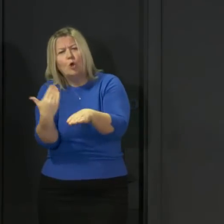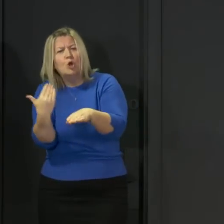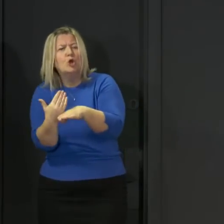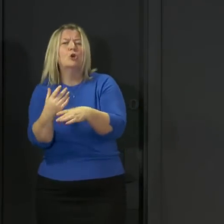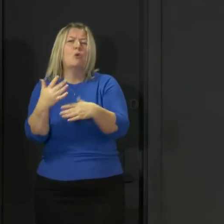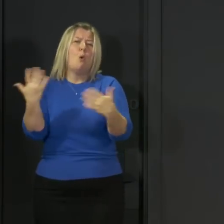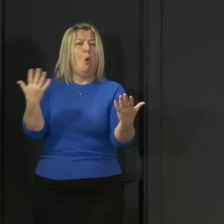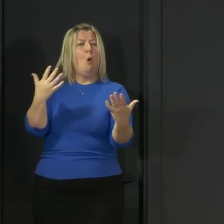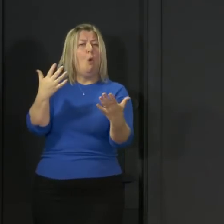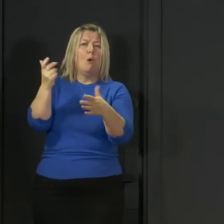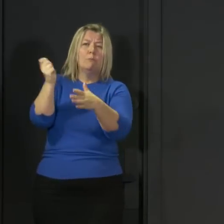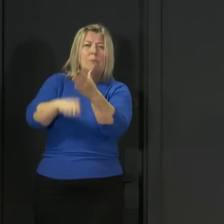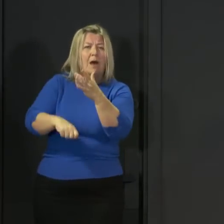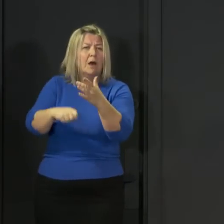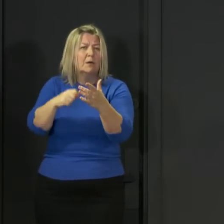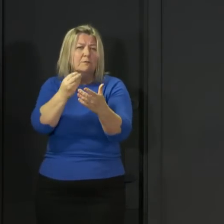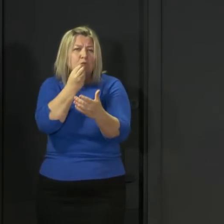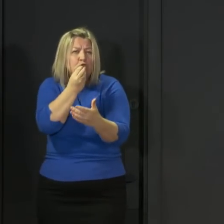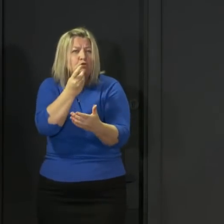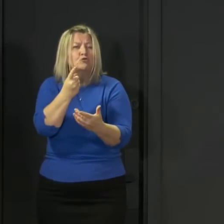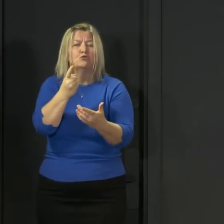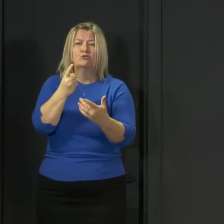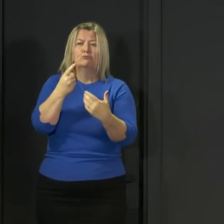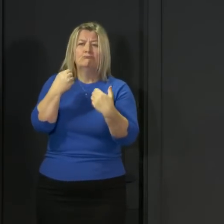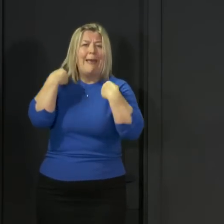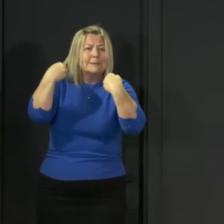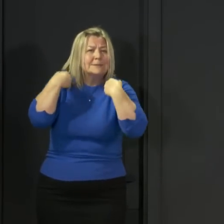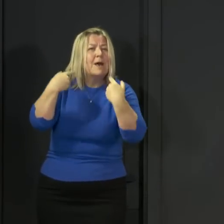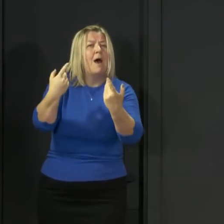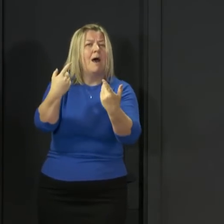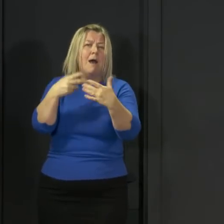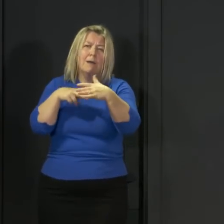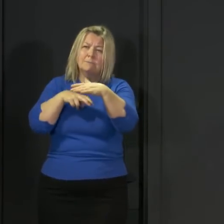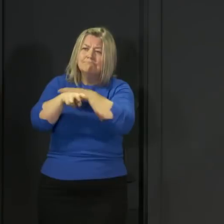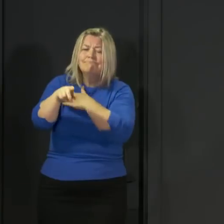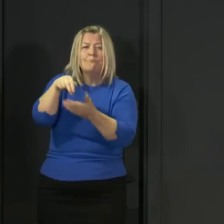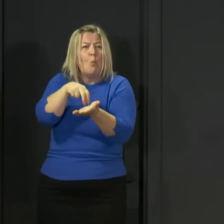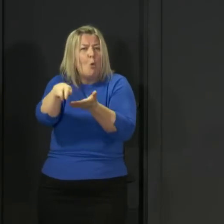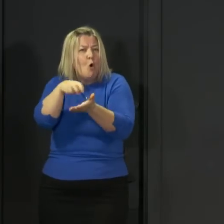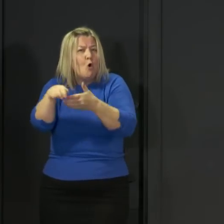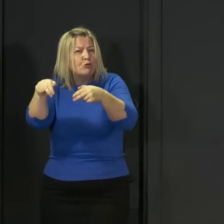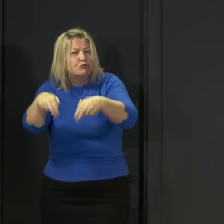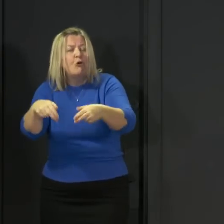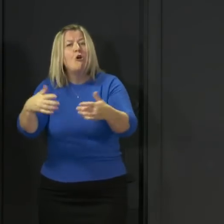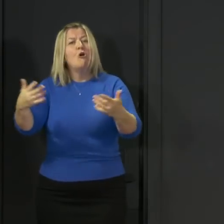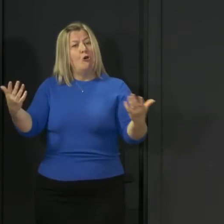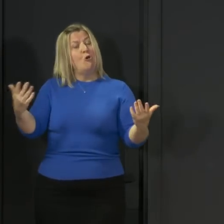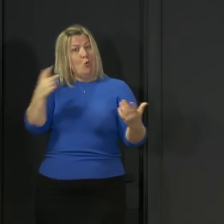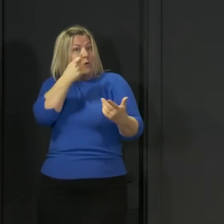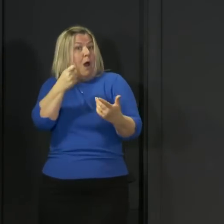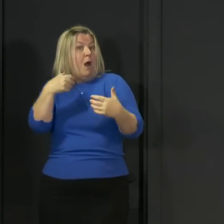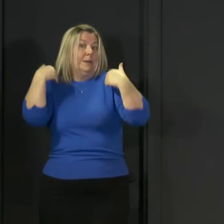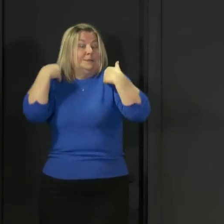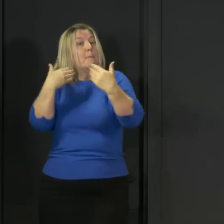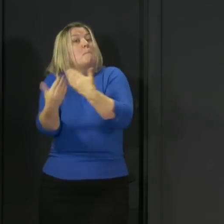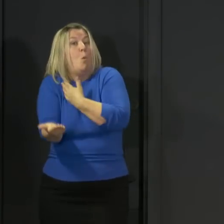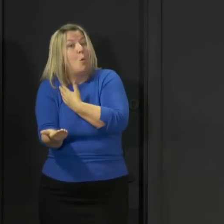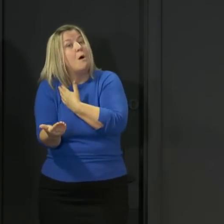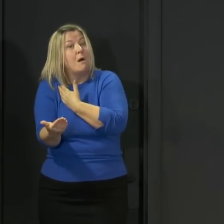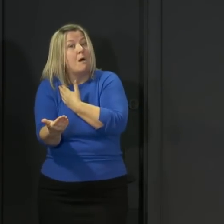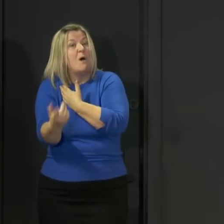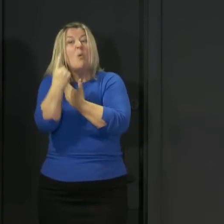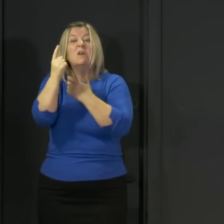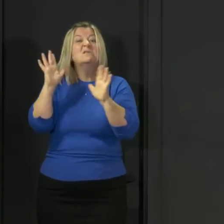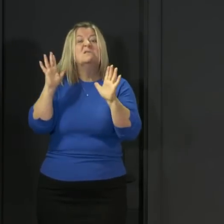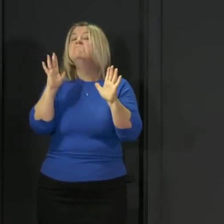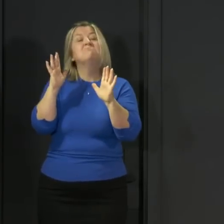be done at home, exercise or accessing essential items like food and medicine. You can, of course, now exercise more than once a day, but when you